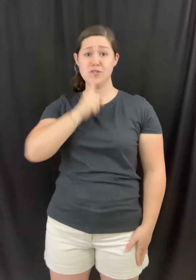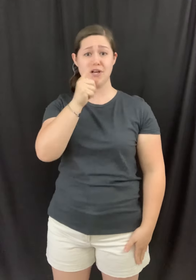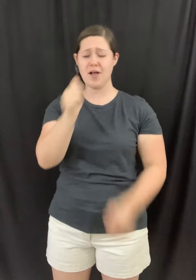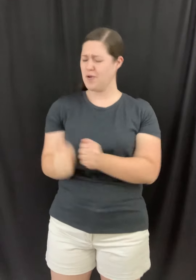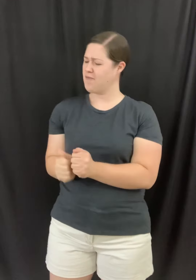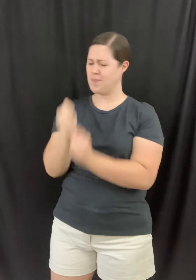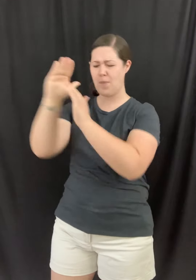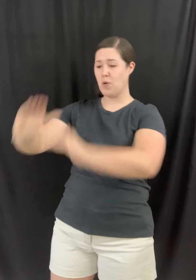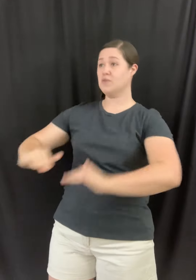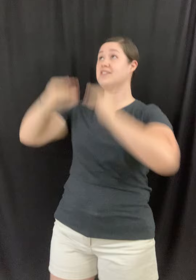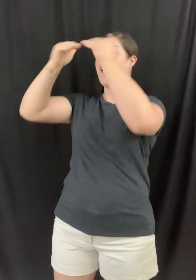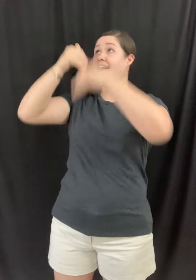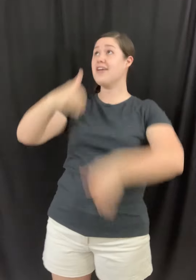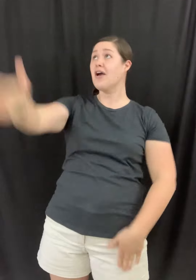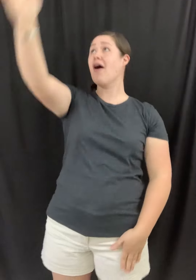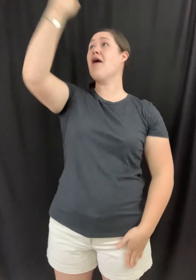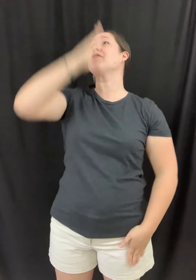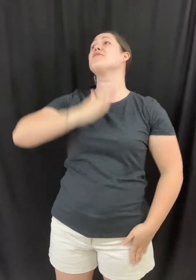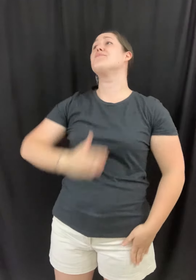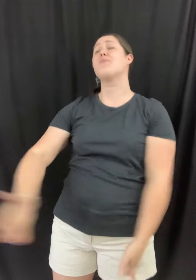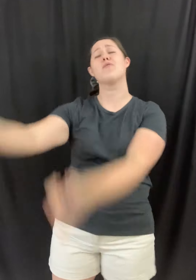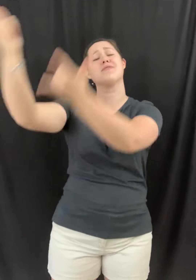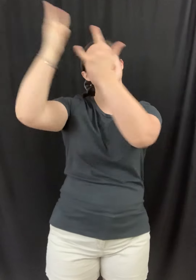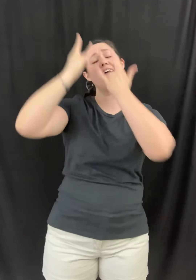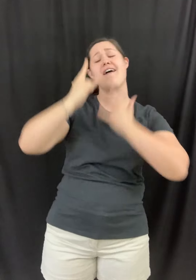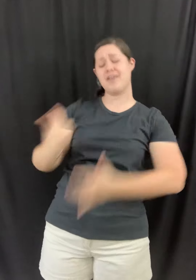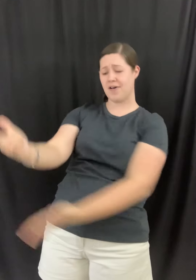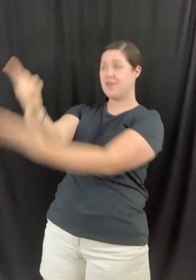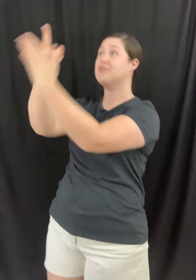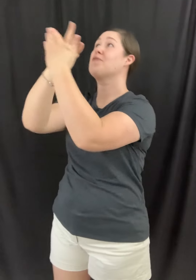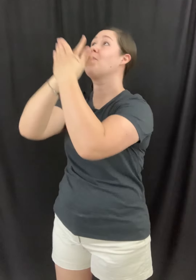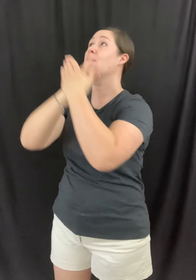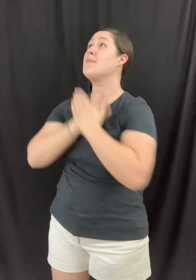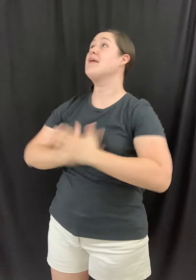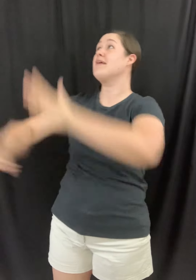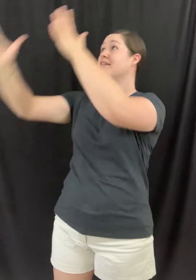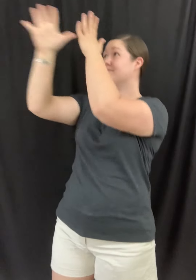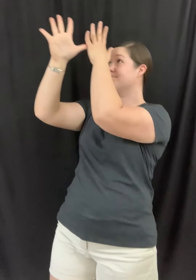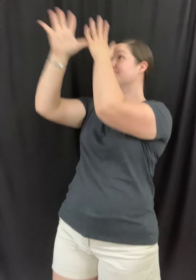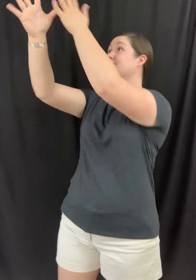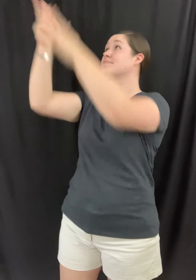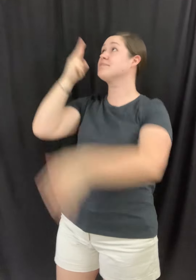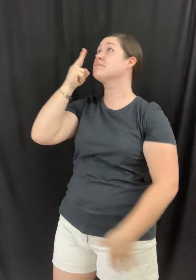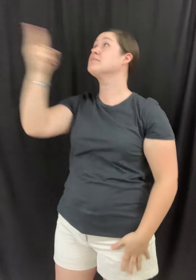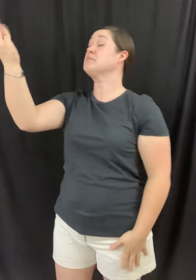child of the most high God And the most high God's for me Who I am,